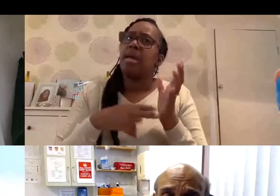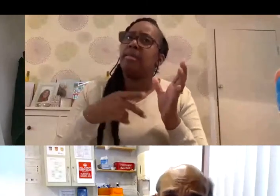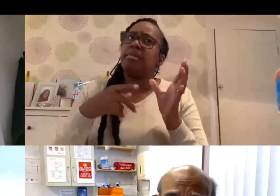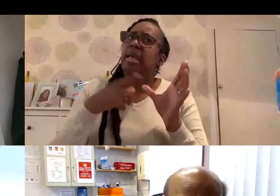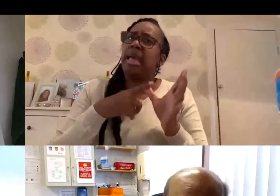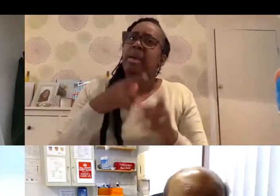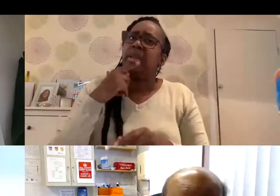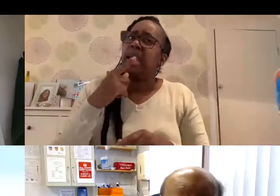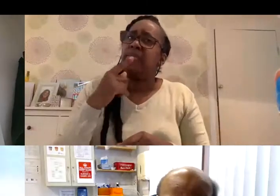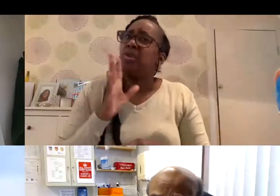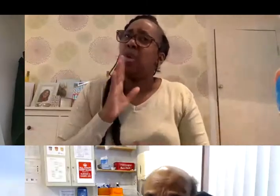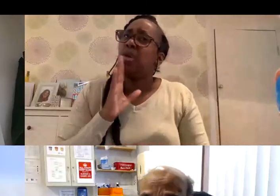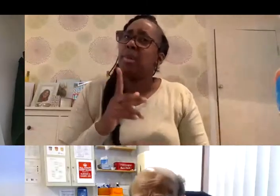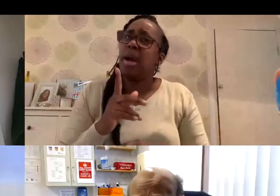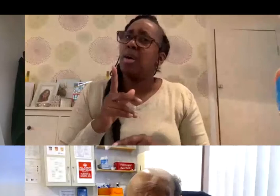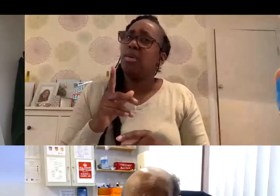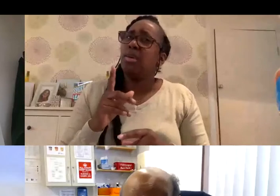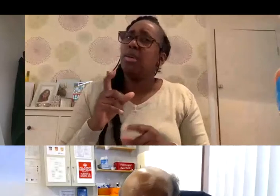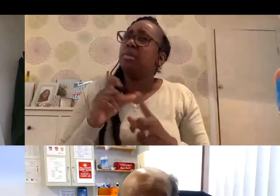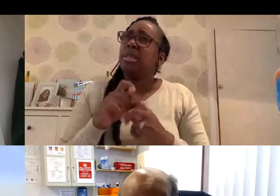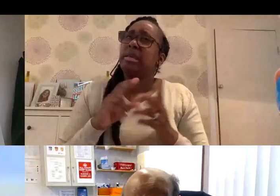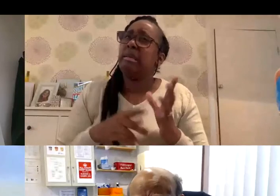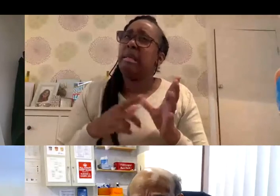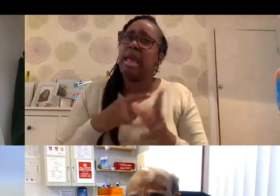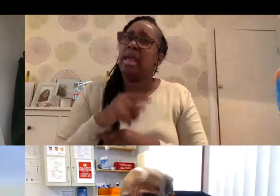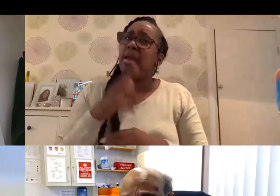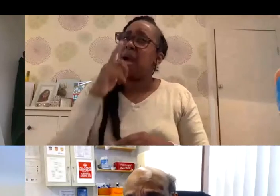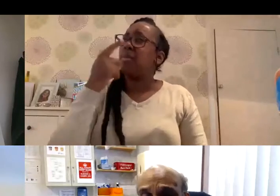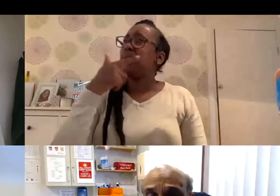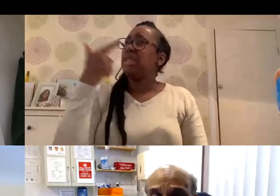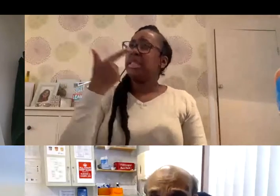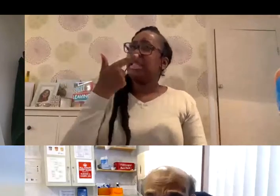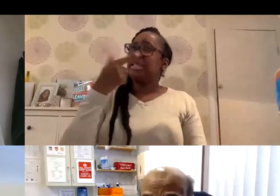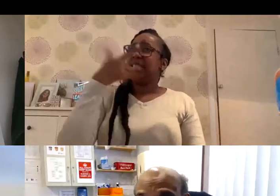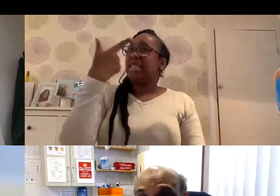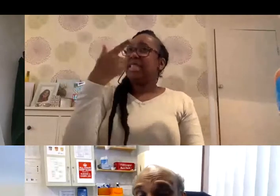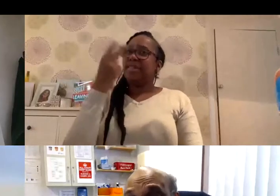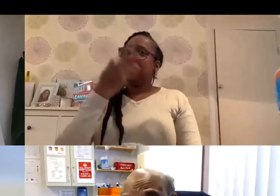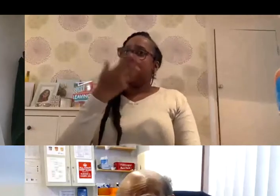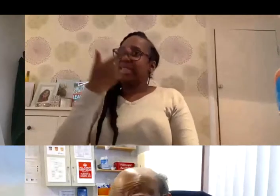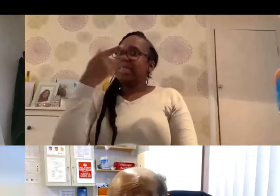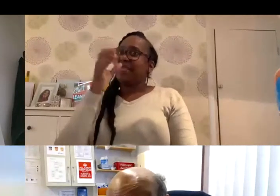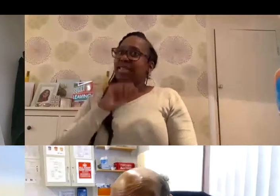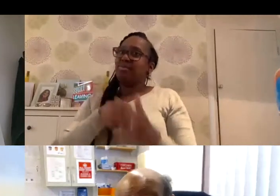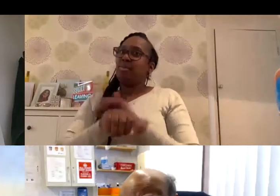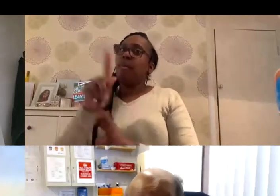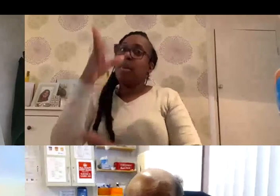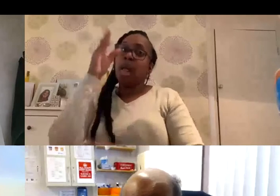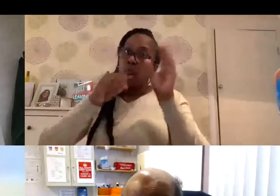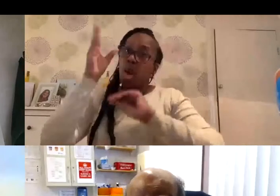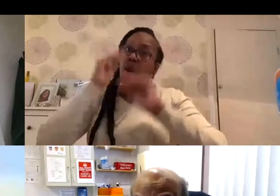didn't talk too much about DNA and RNA. You know, I'm an 80s, I'm a 70s school boy, right? But I did learn this